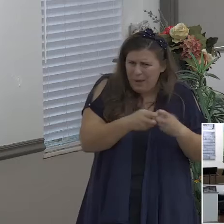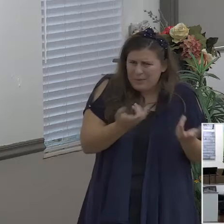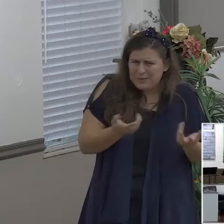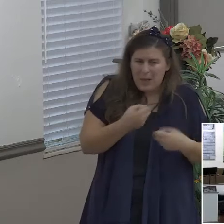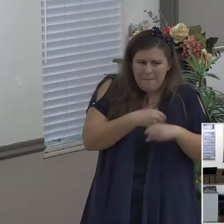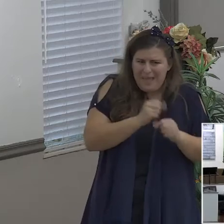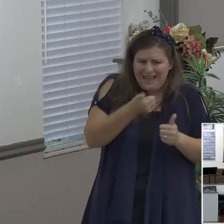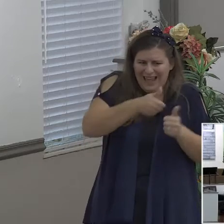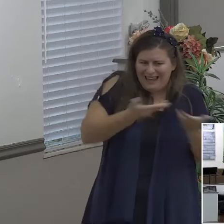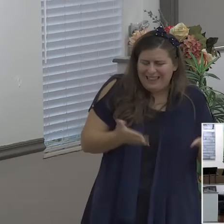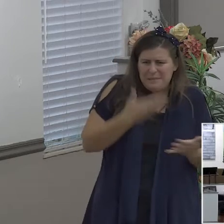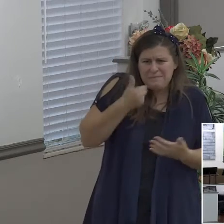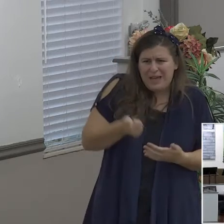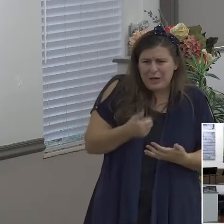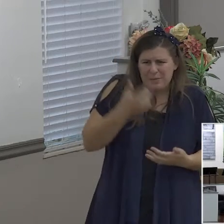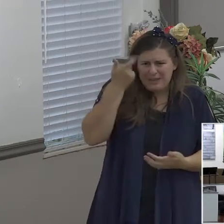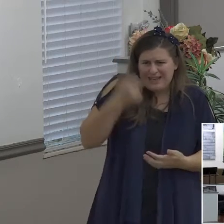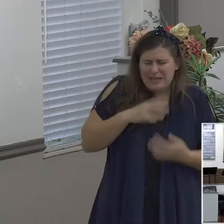never have